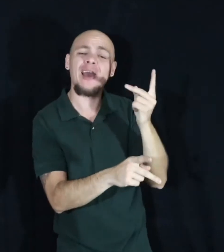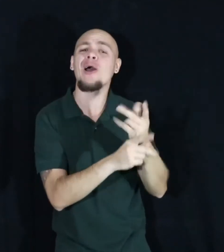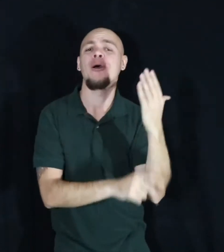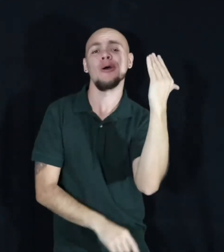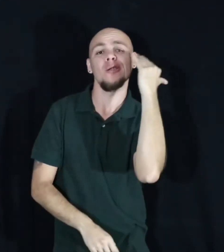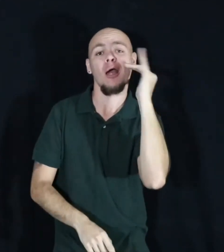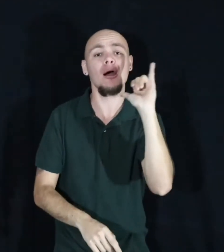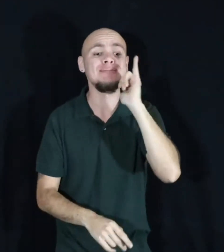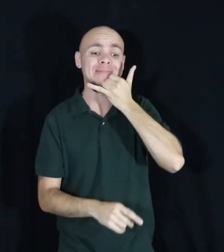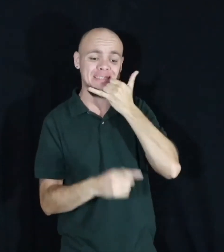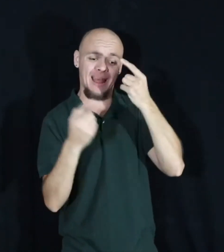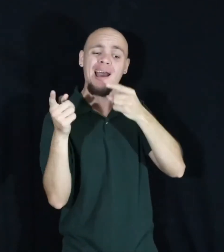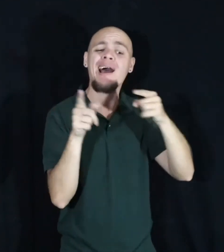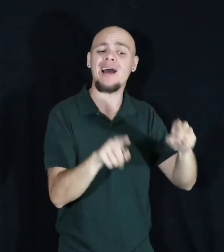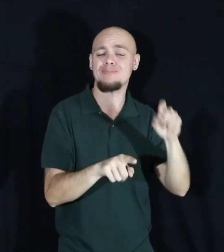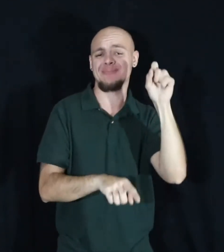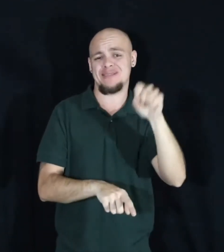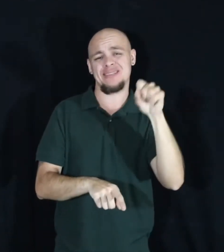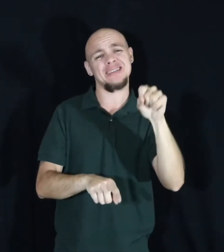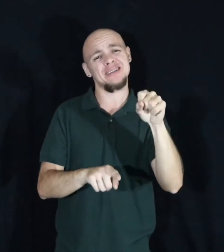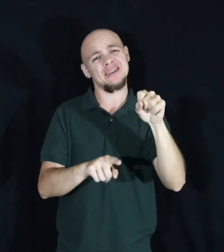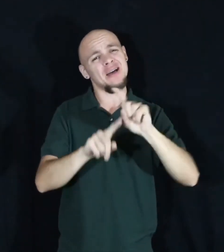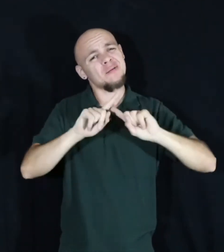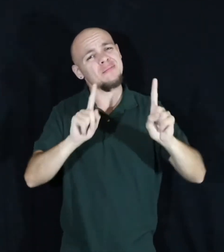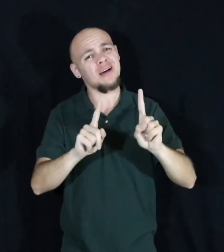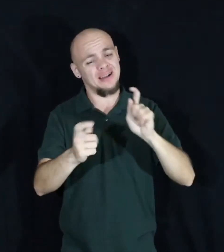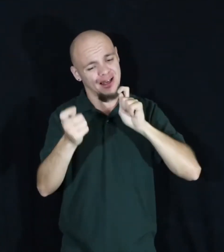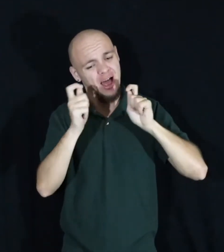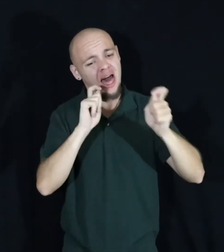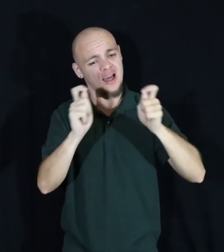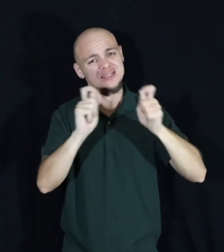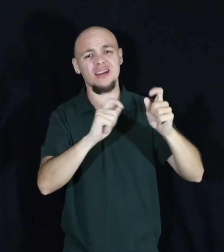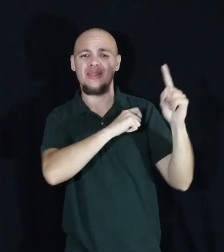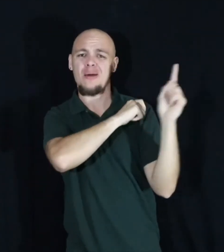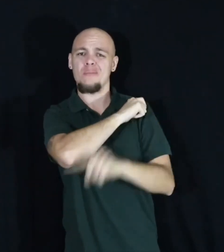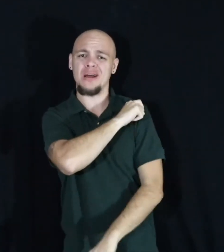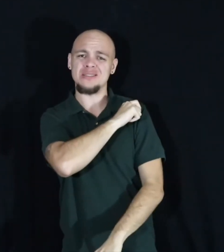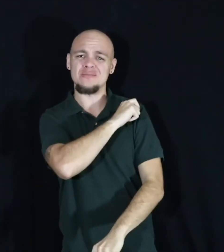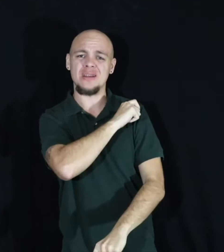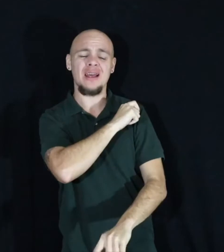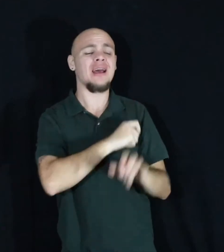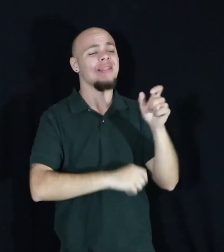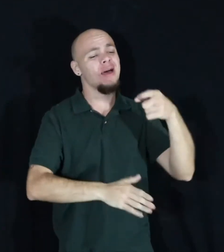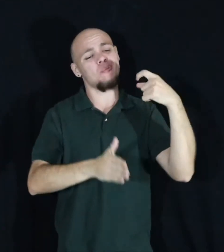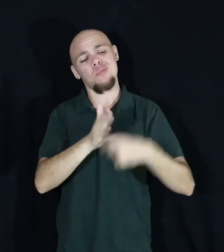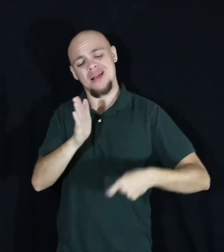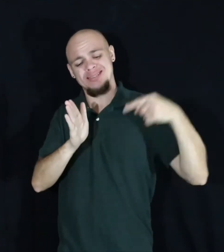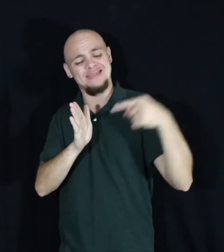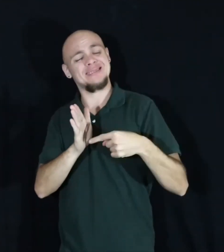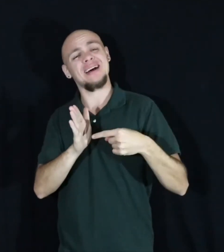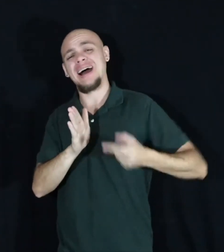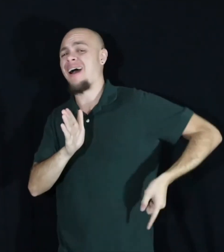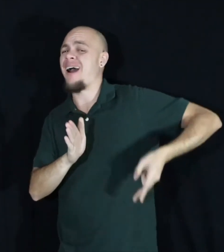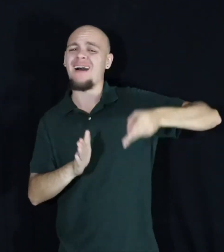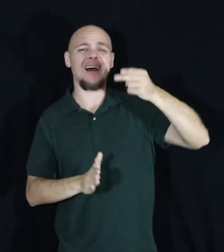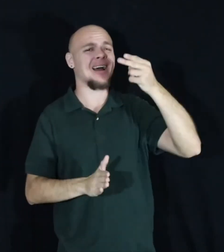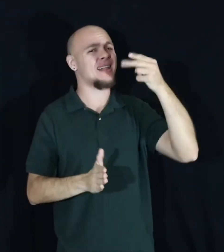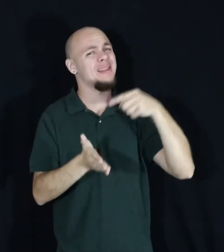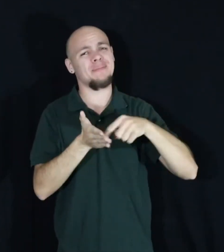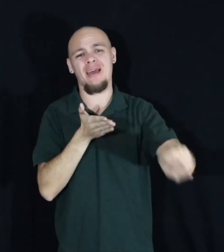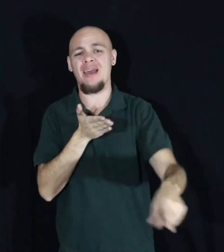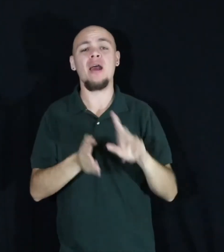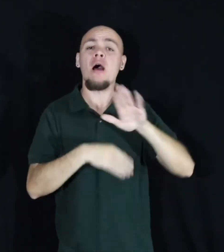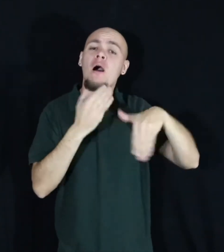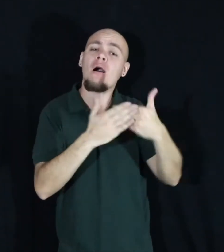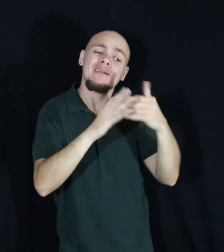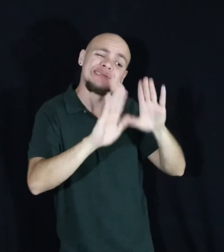mistakes are going to be made, but we must adjust the punishment for the price. It's too high to be paid. All the kids